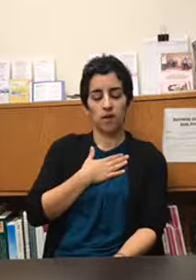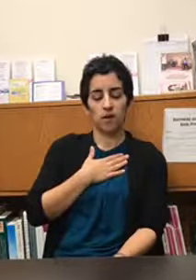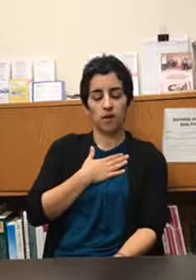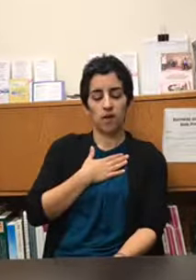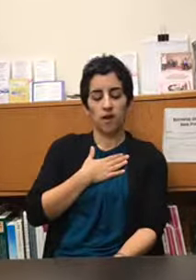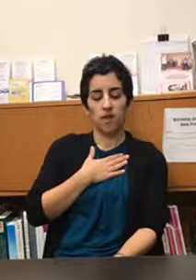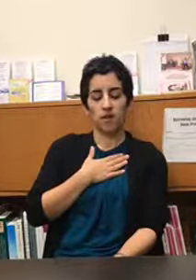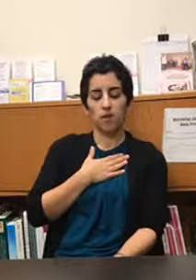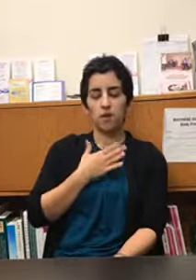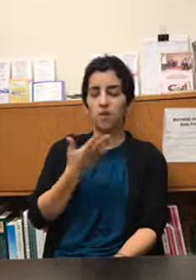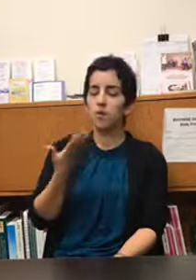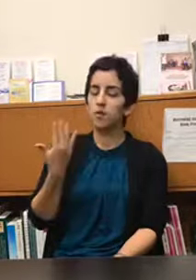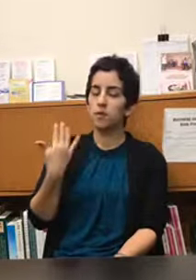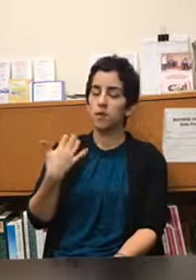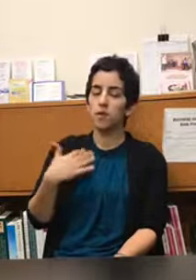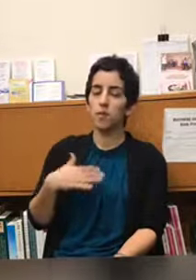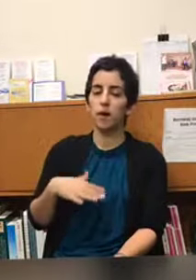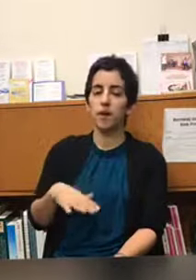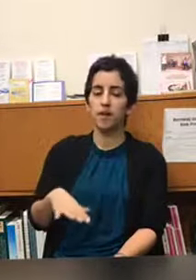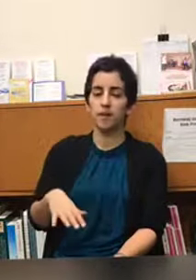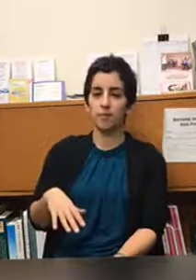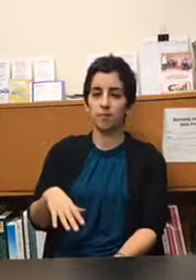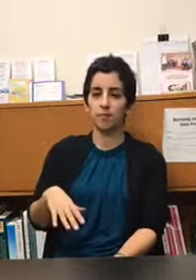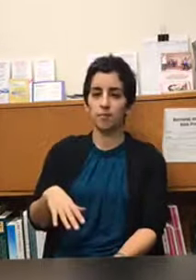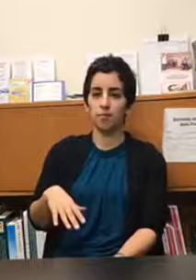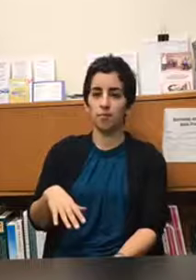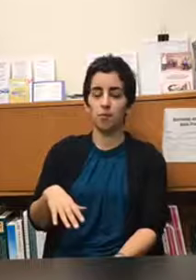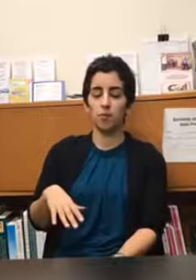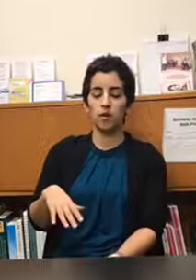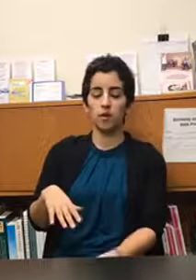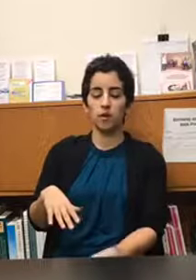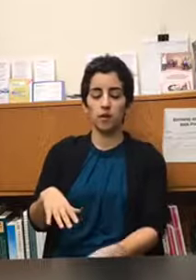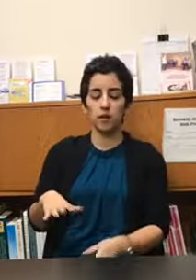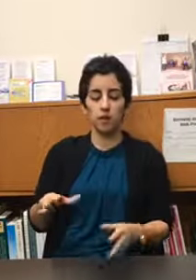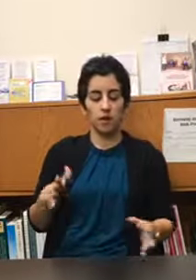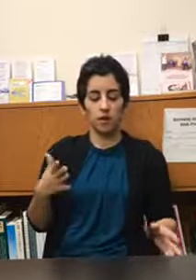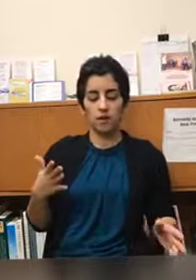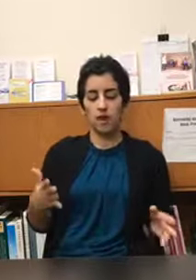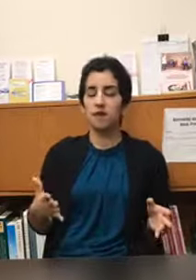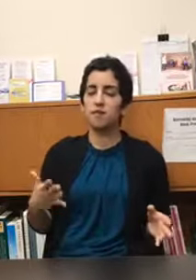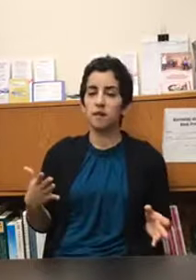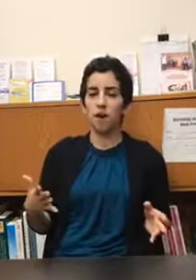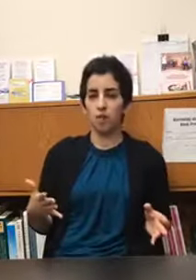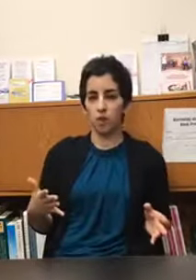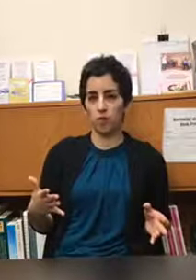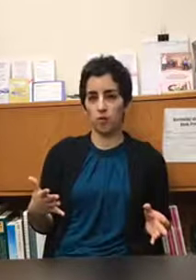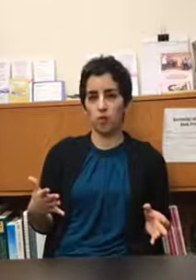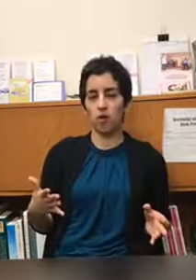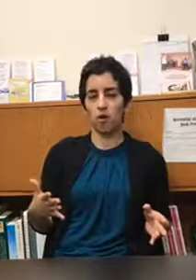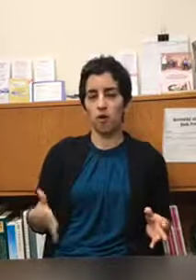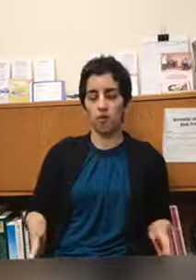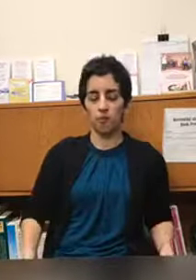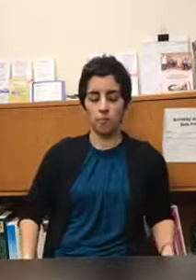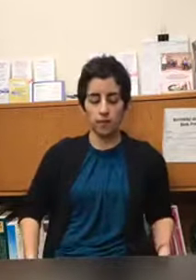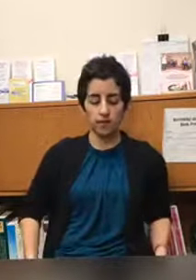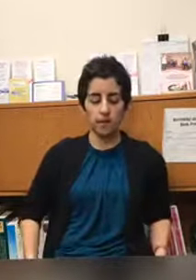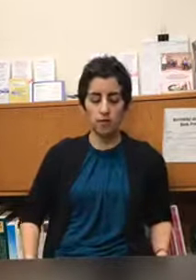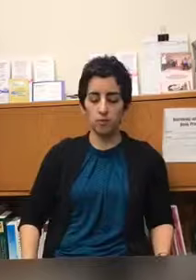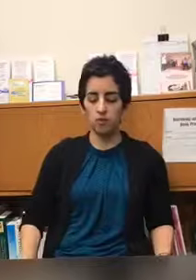and then noticing your body so really taking stock of wherever you are for myself i'm just